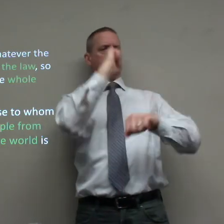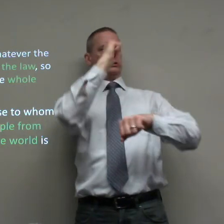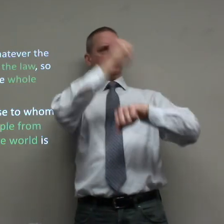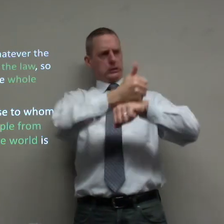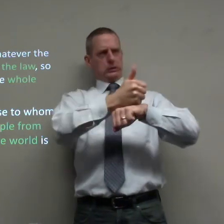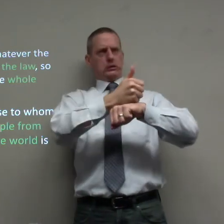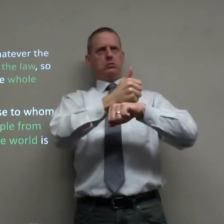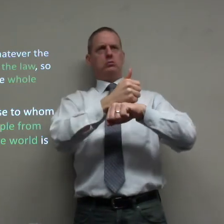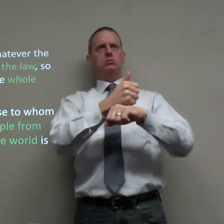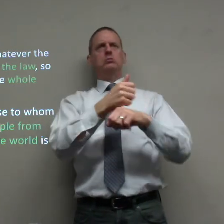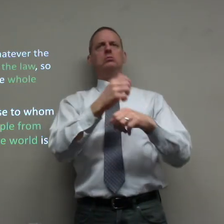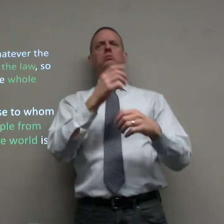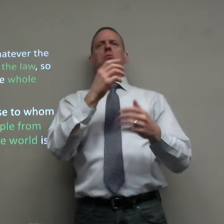the law is established